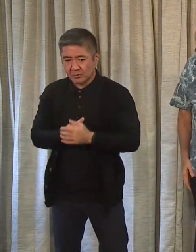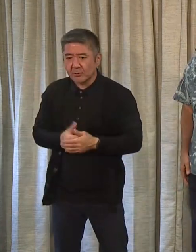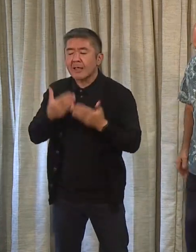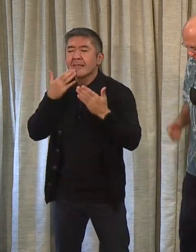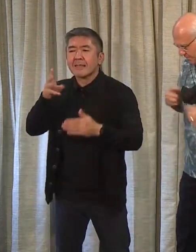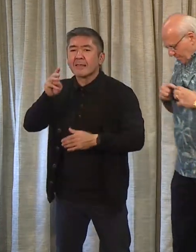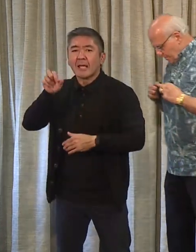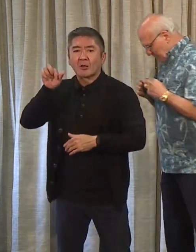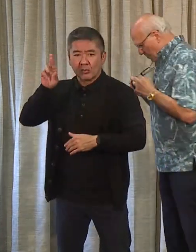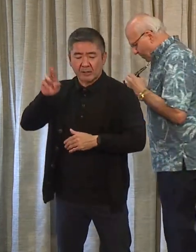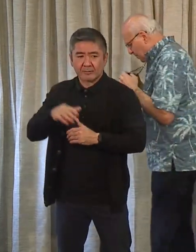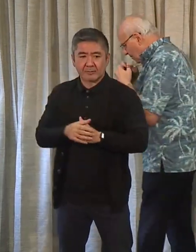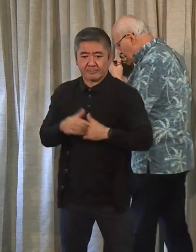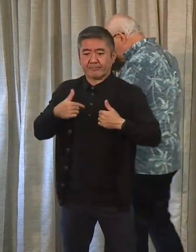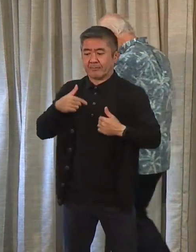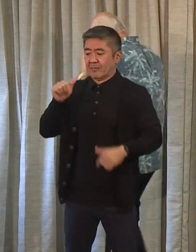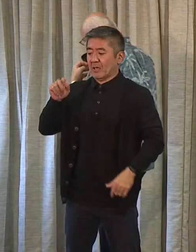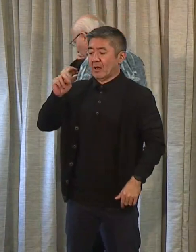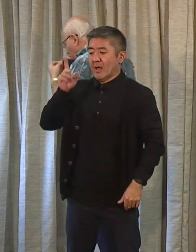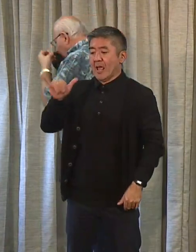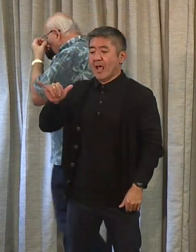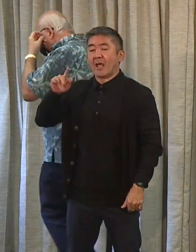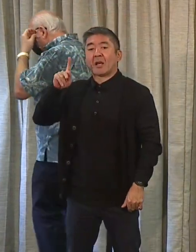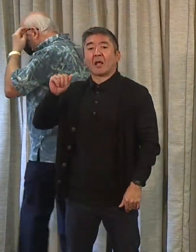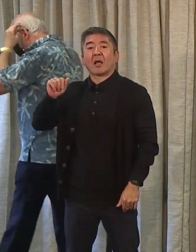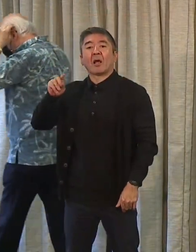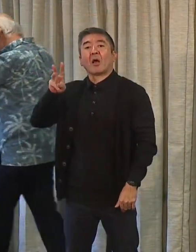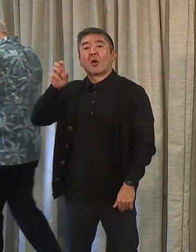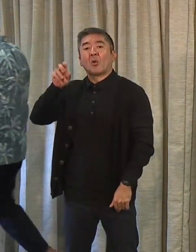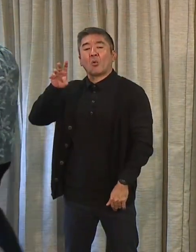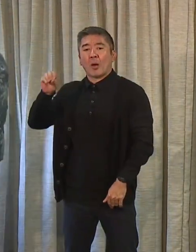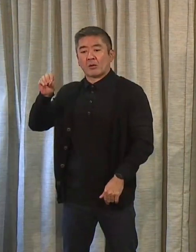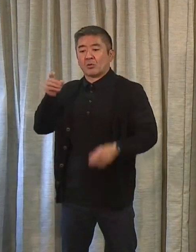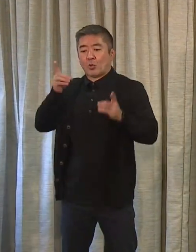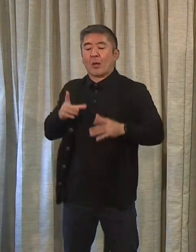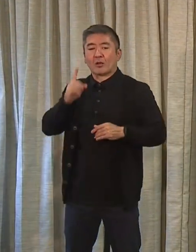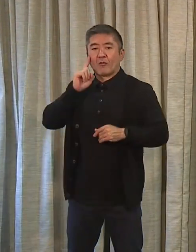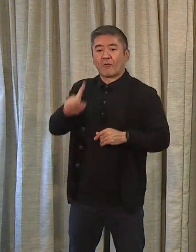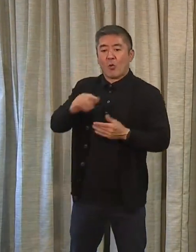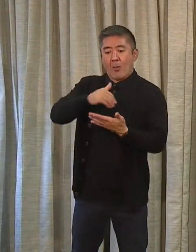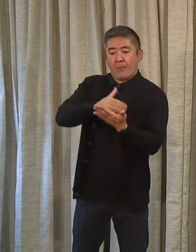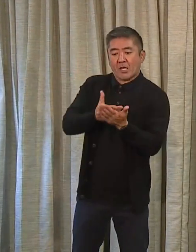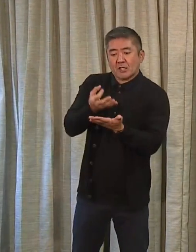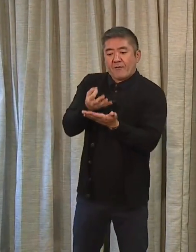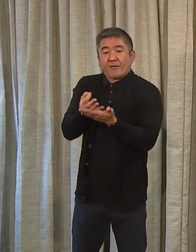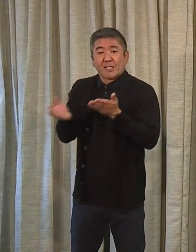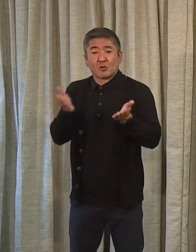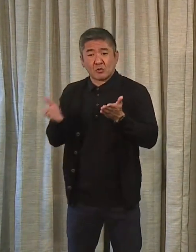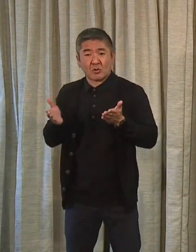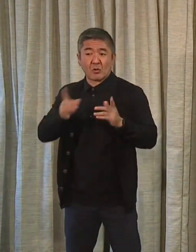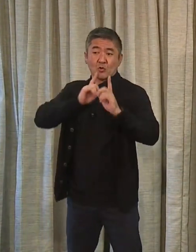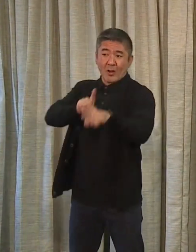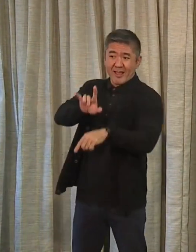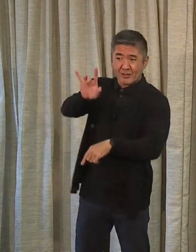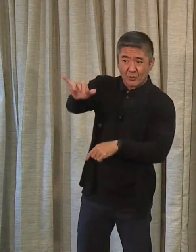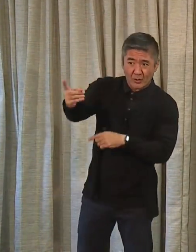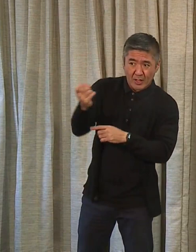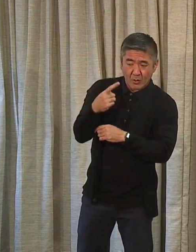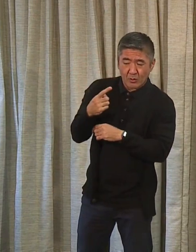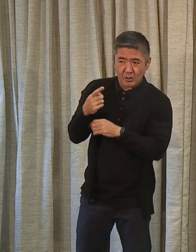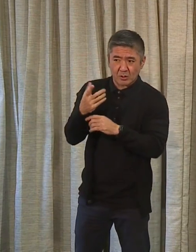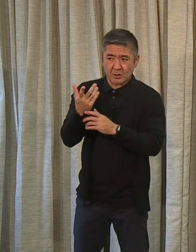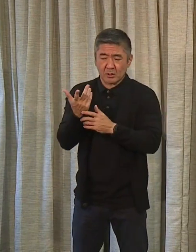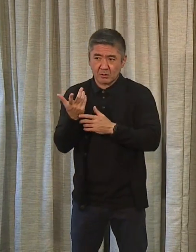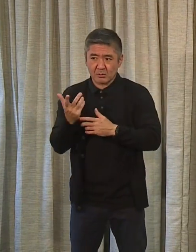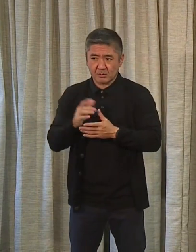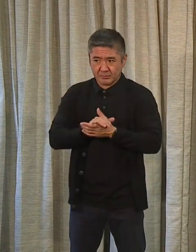Mayor. I am Andy Kawano, Director of Budget and Fiscal Services. To answer the question from